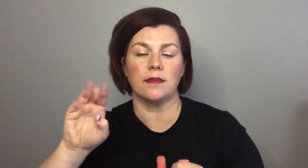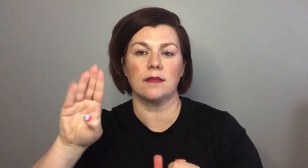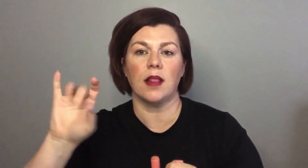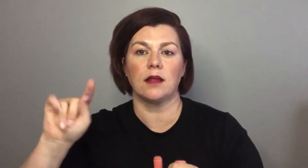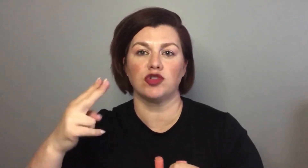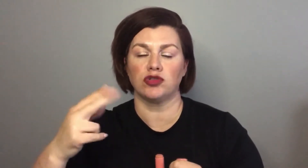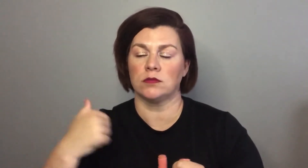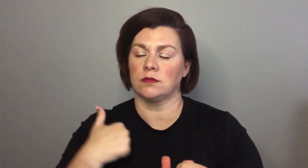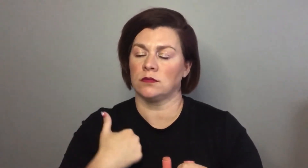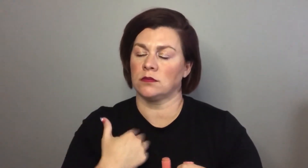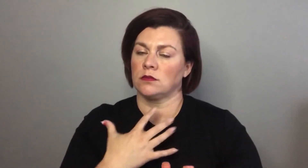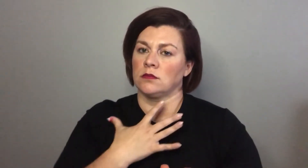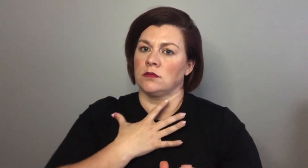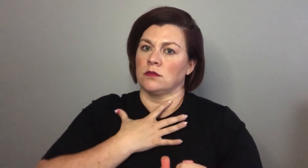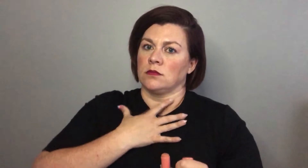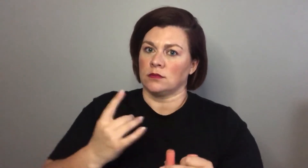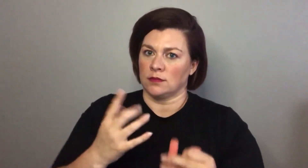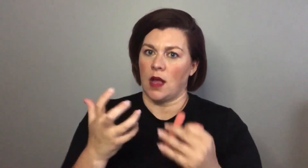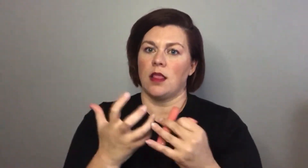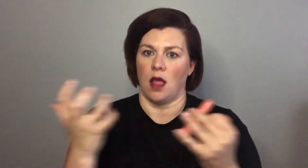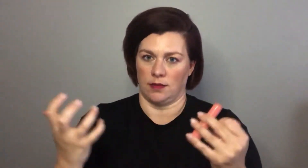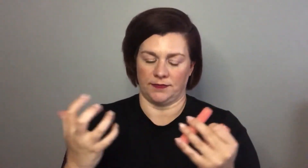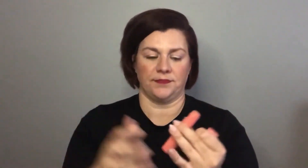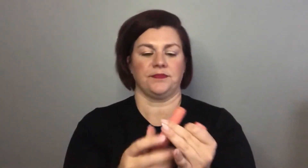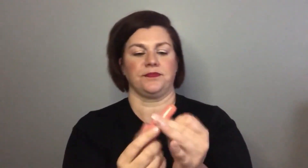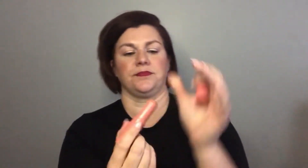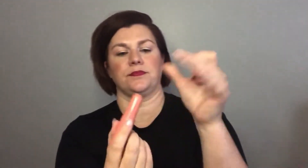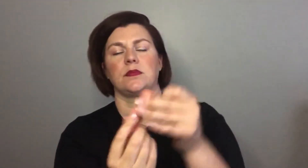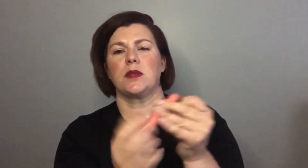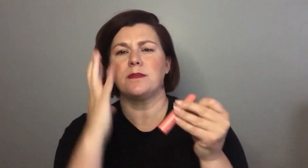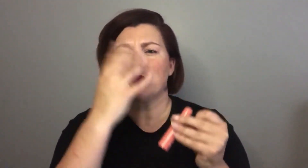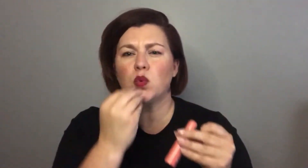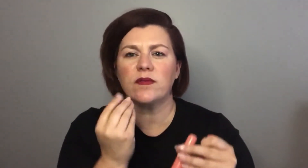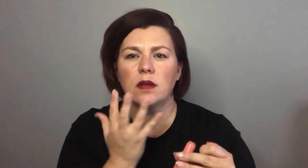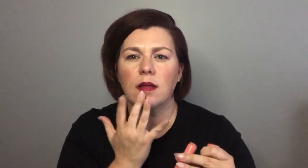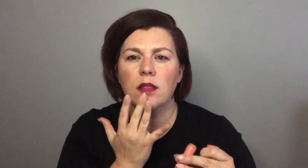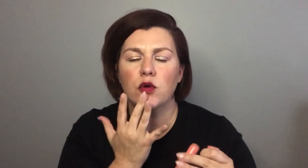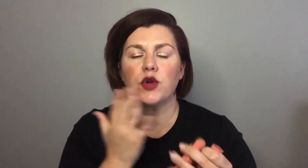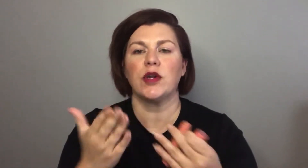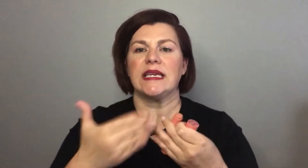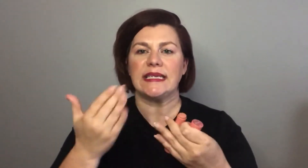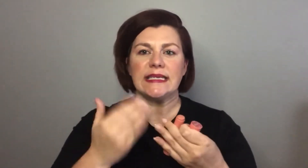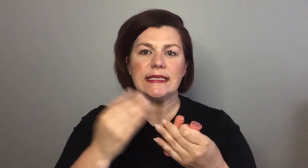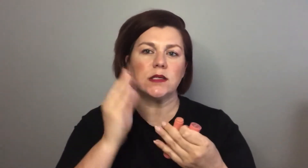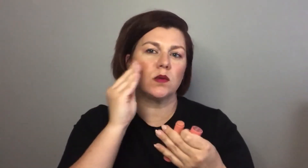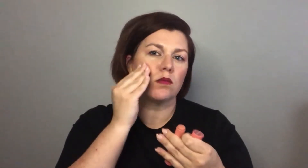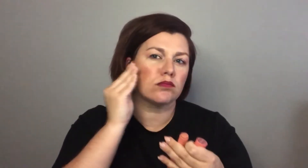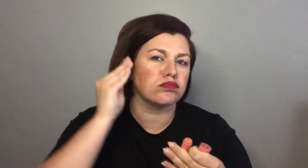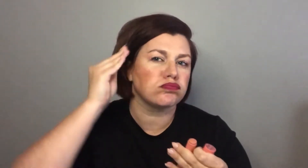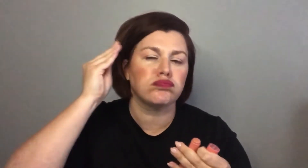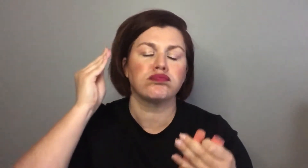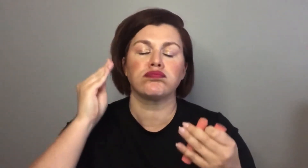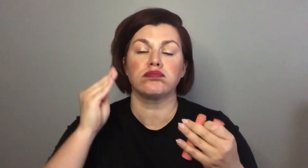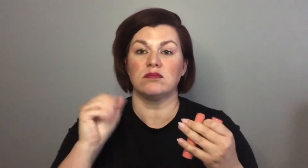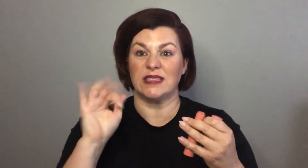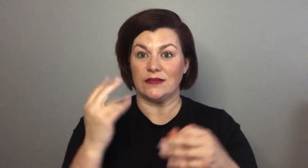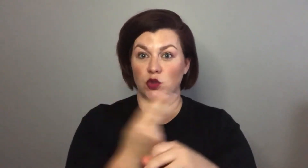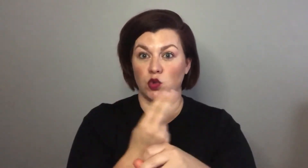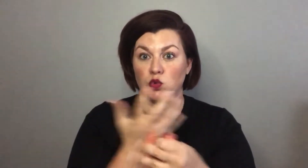now Colourpop's cream blush I love their formula quite a lot it's very easy to